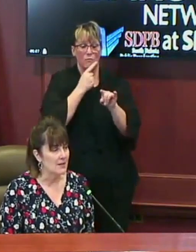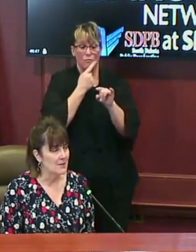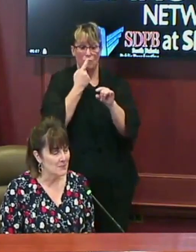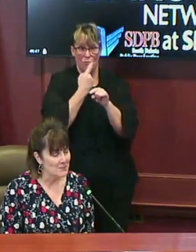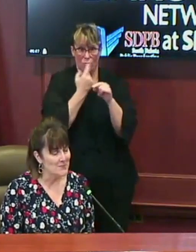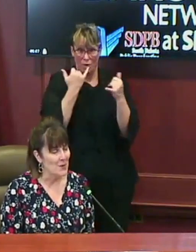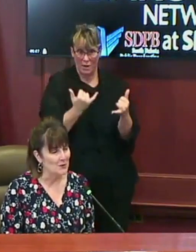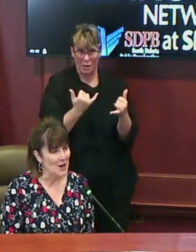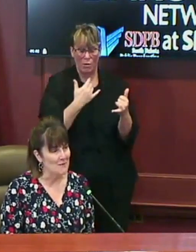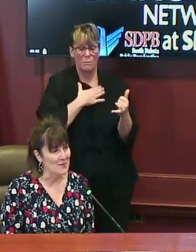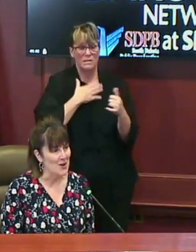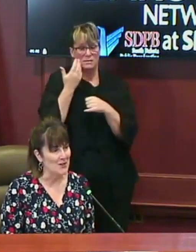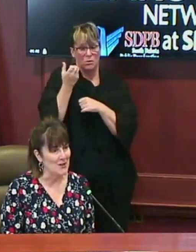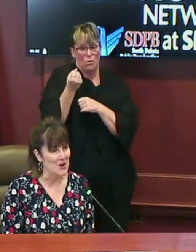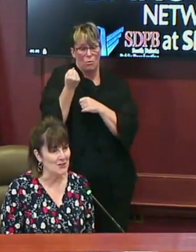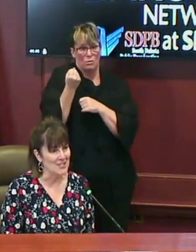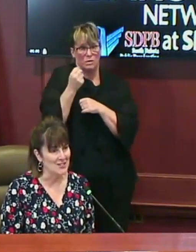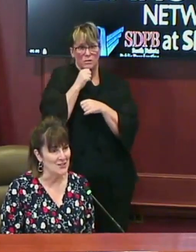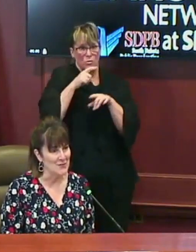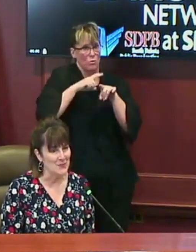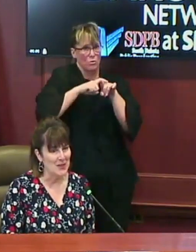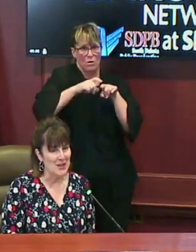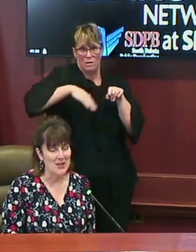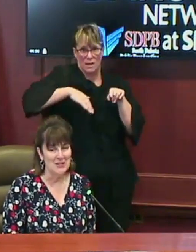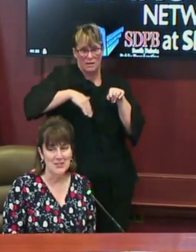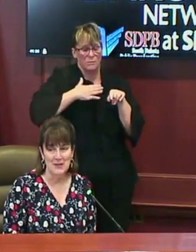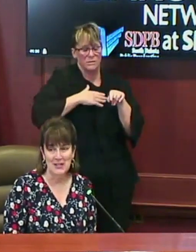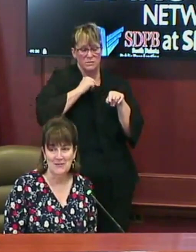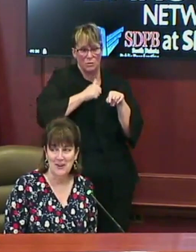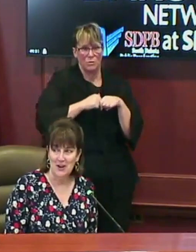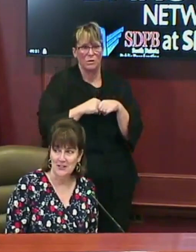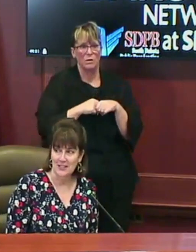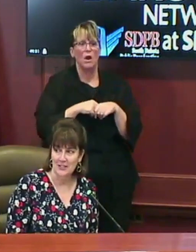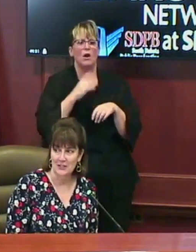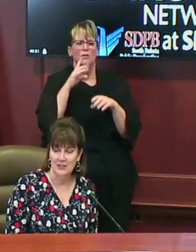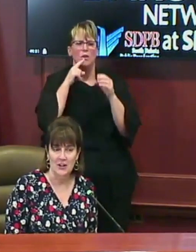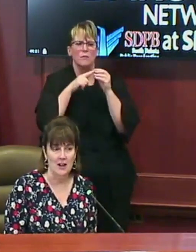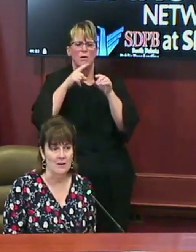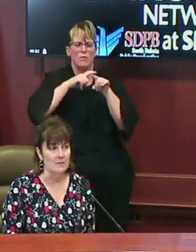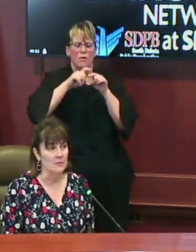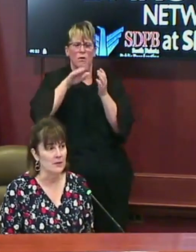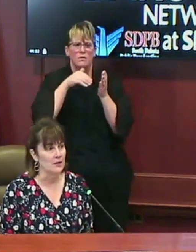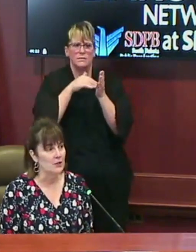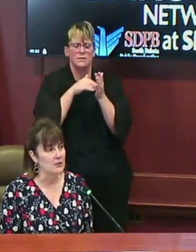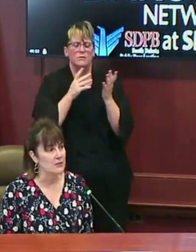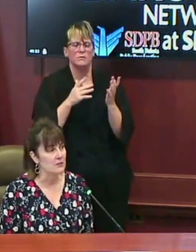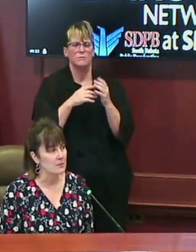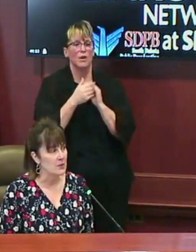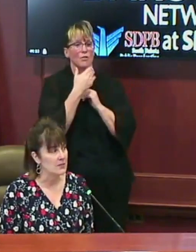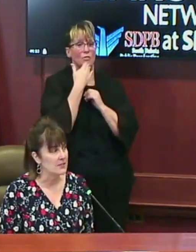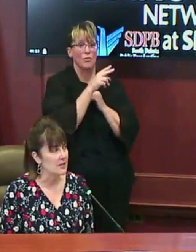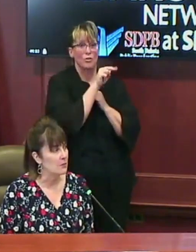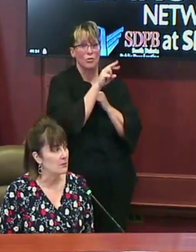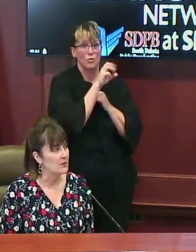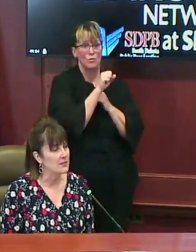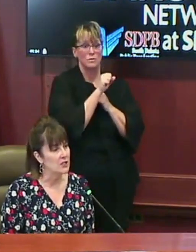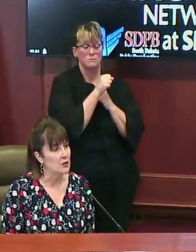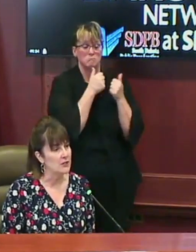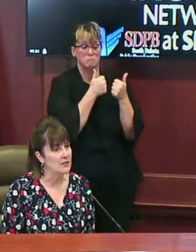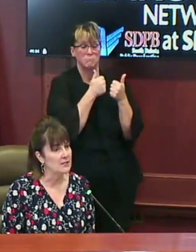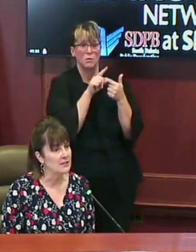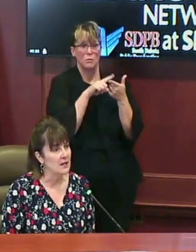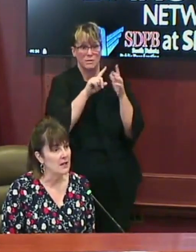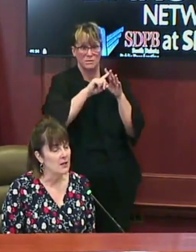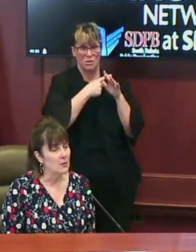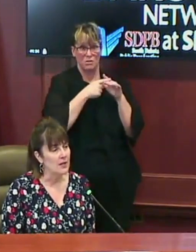hold off from calling our call center. Speaking of our call center, good news to report today. When we